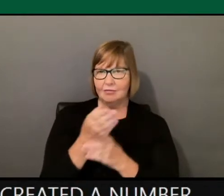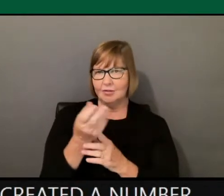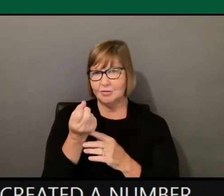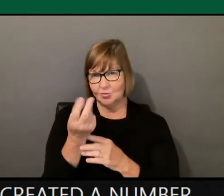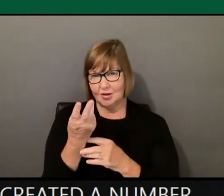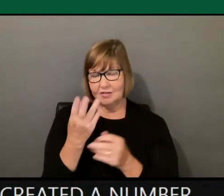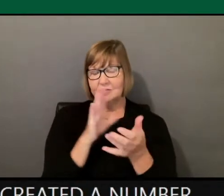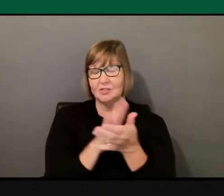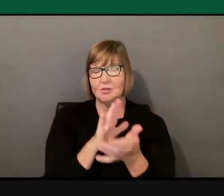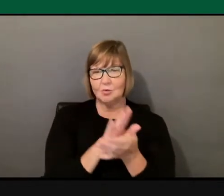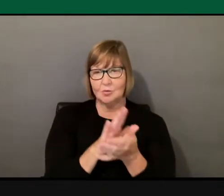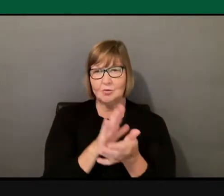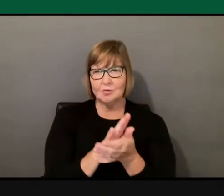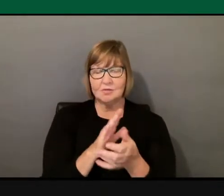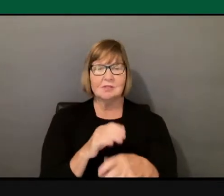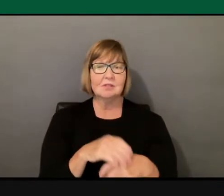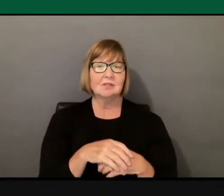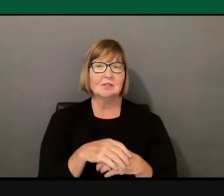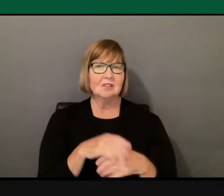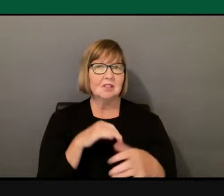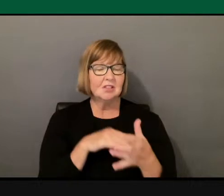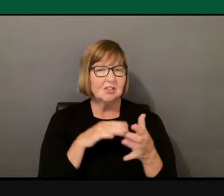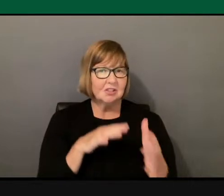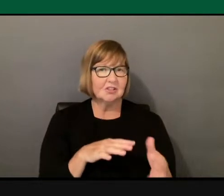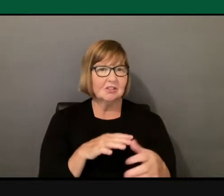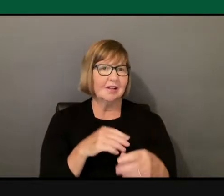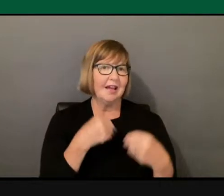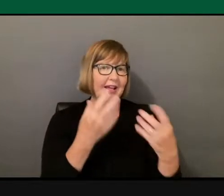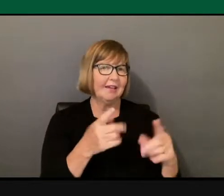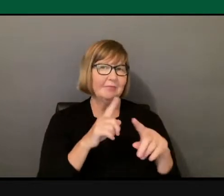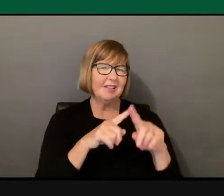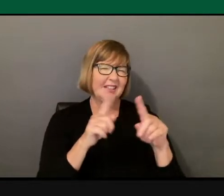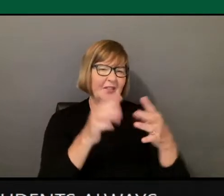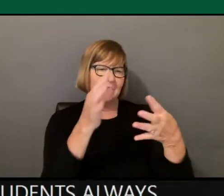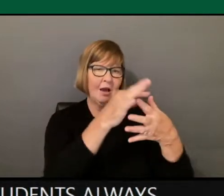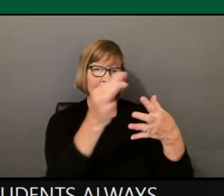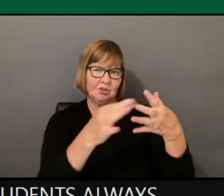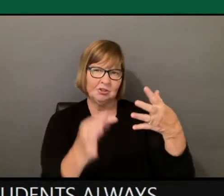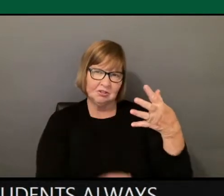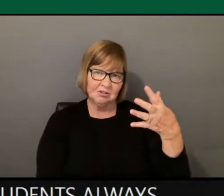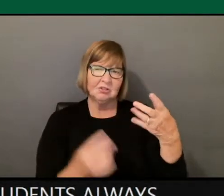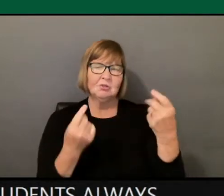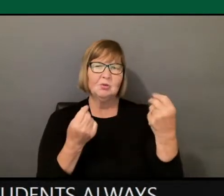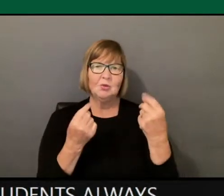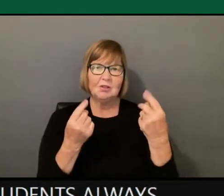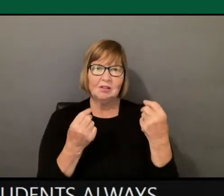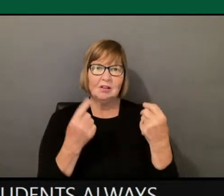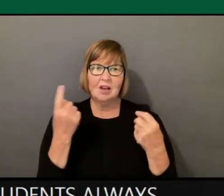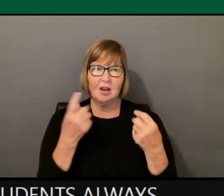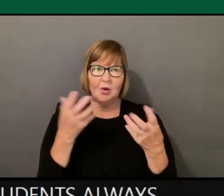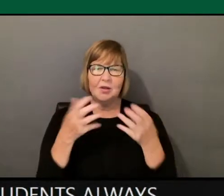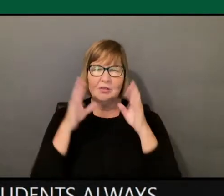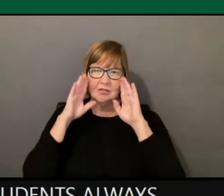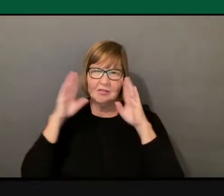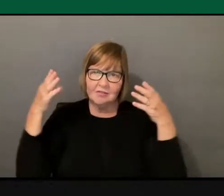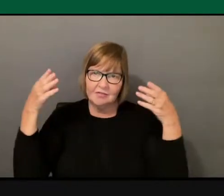talk about is I give them a number of different options about what they can do. And they always want to focus on